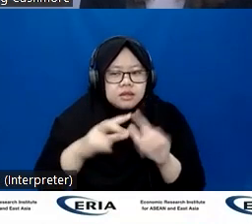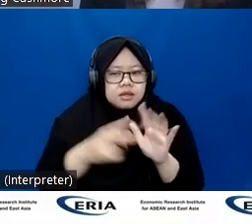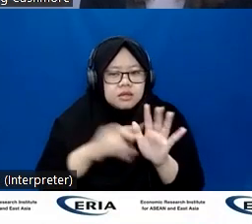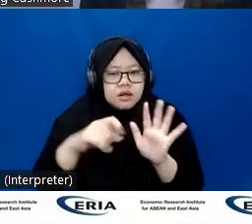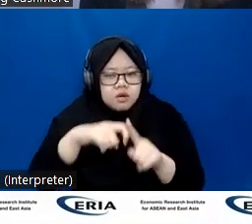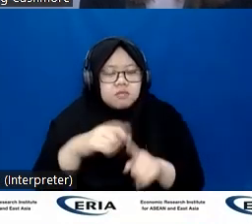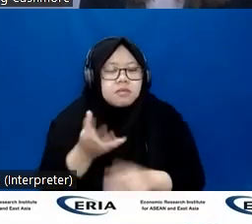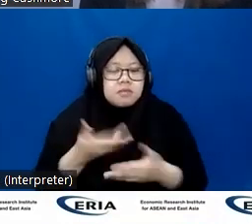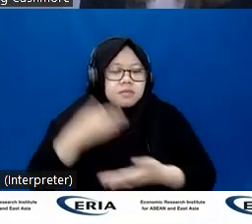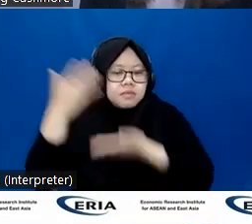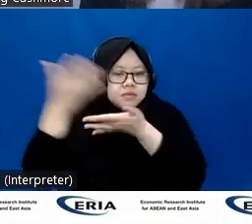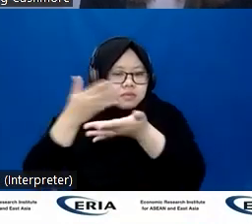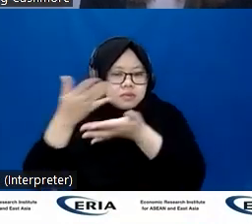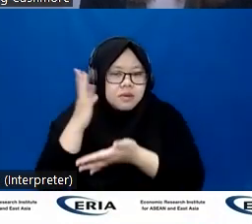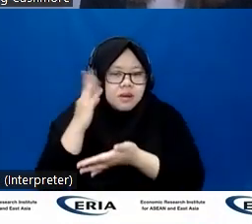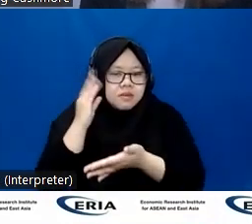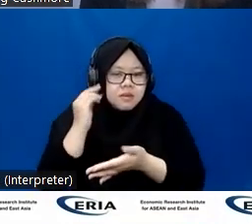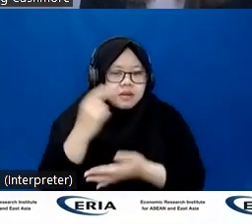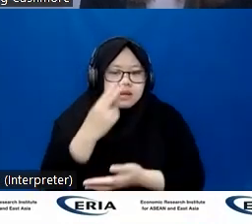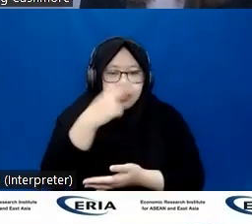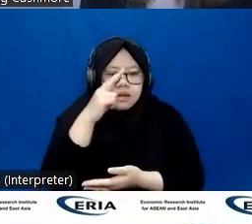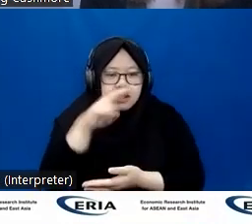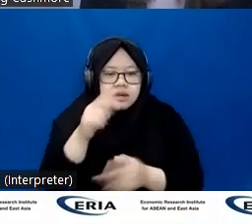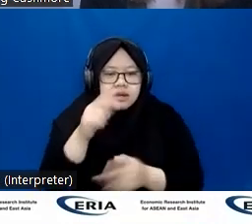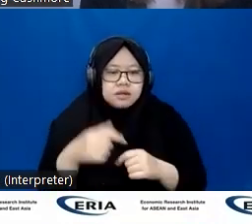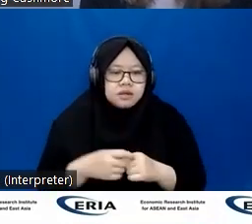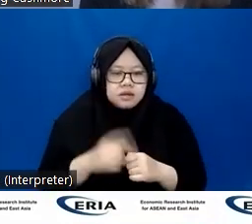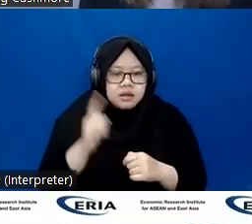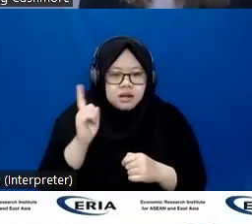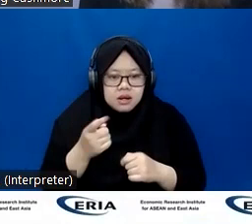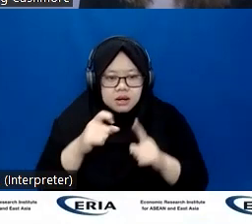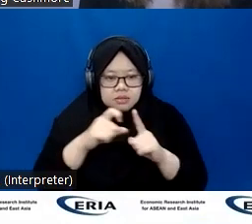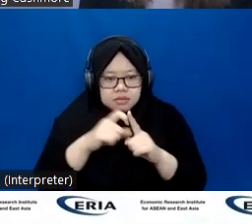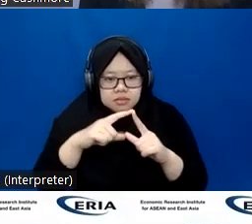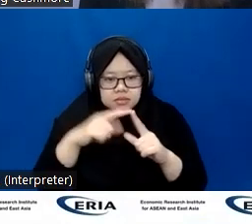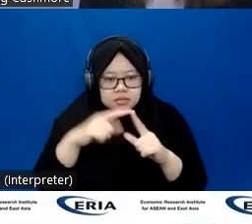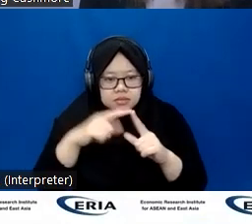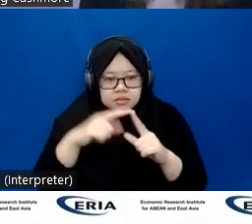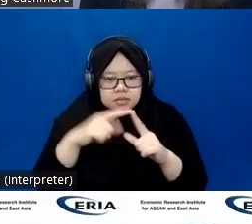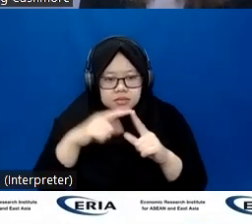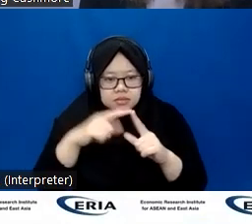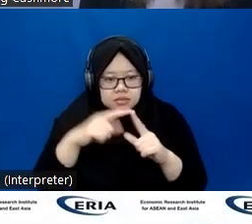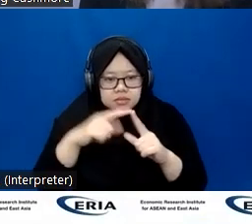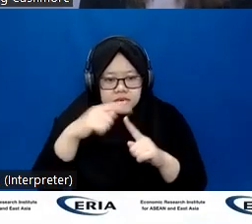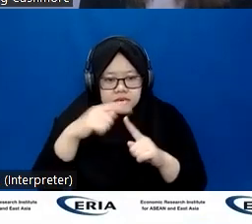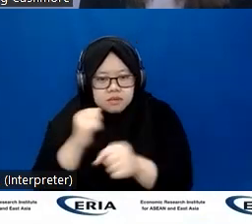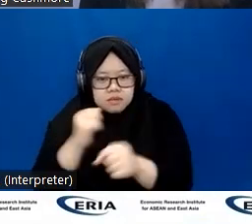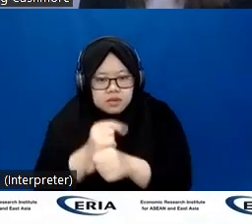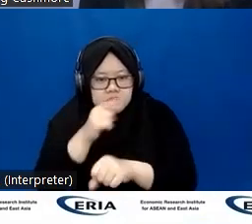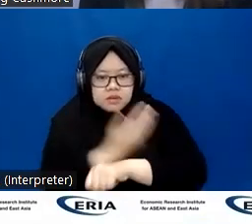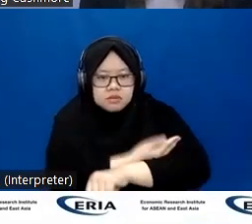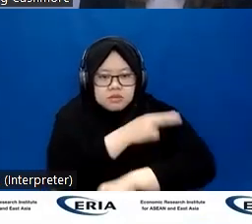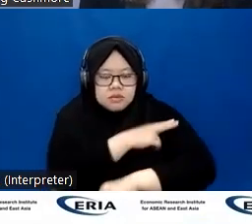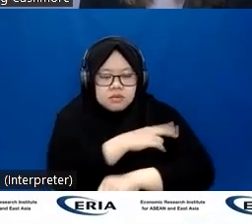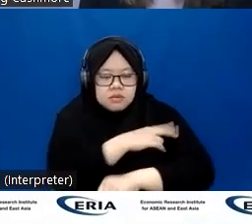the need for data labelers in Thailand, as well as the unique skills that people with disabilities can offer,